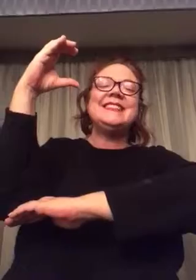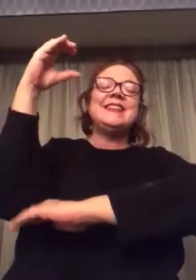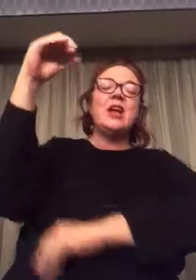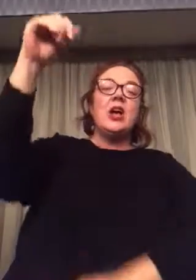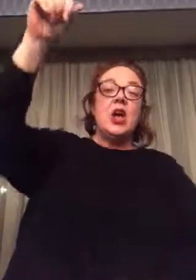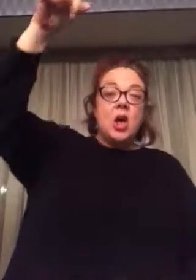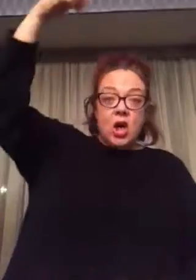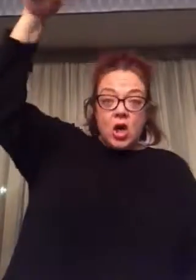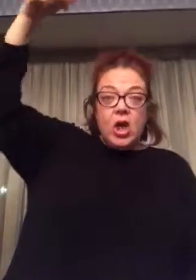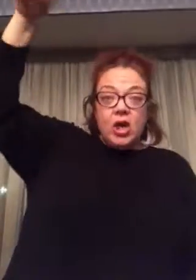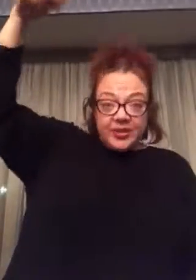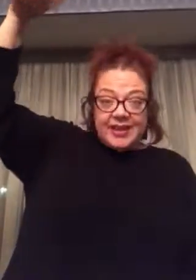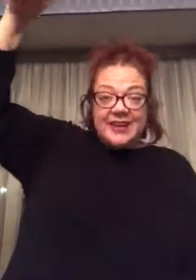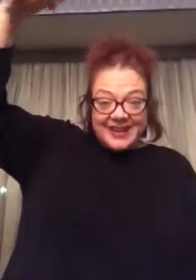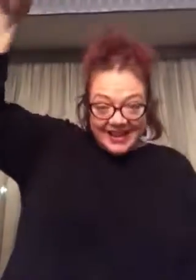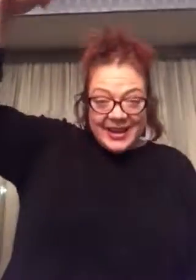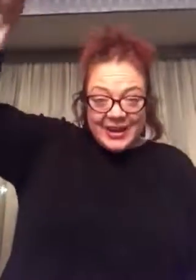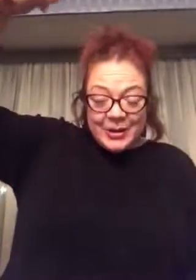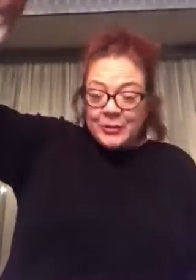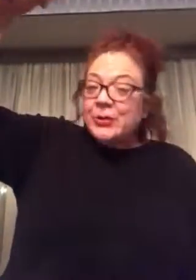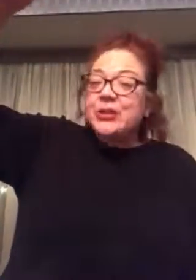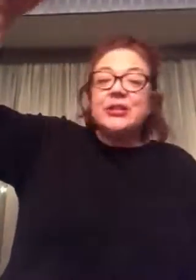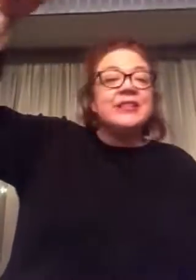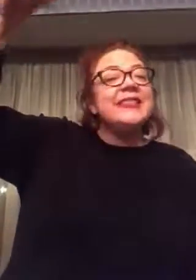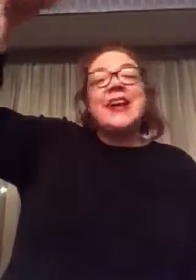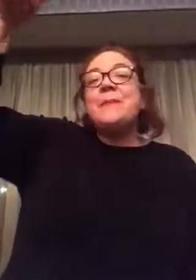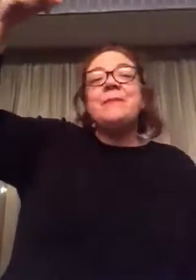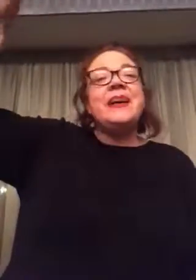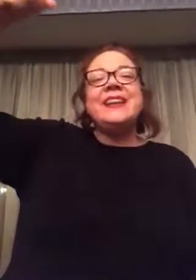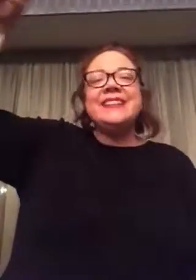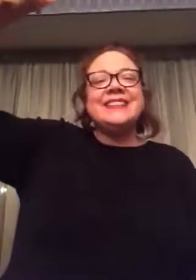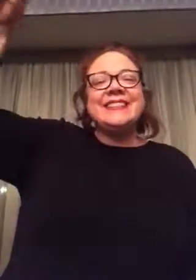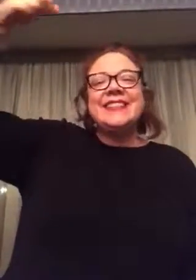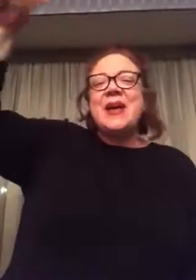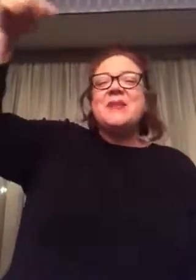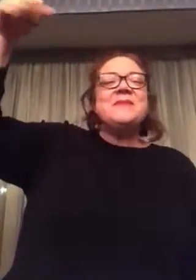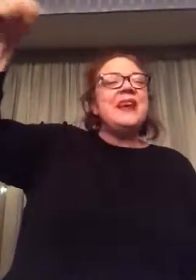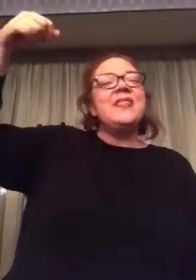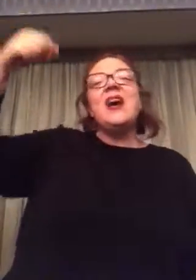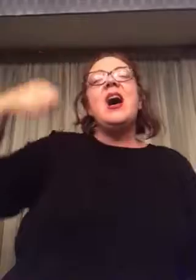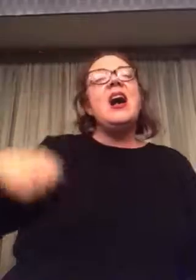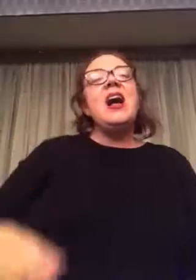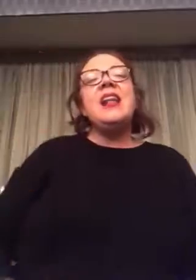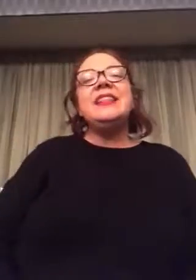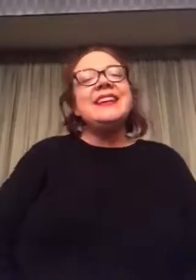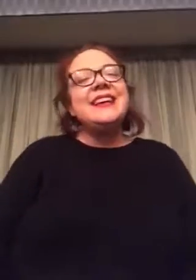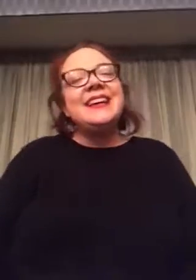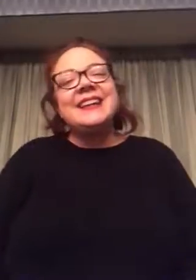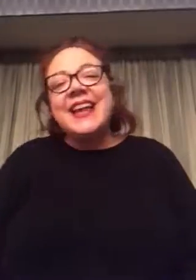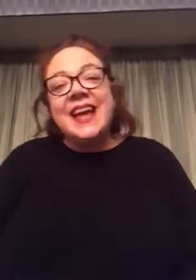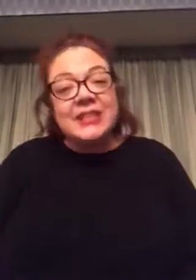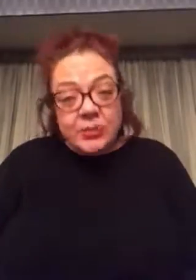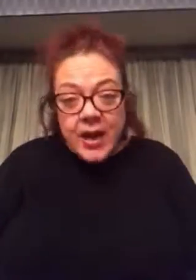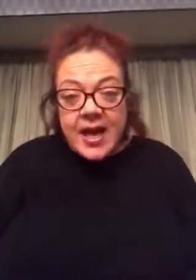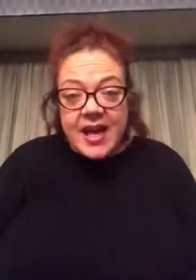All the carols and bells make the holidays swell